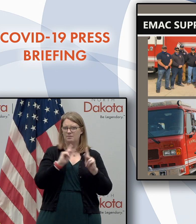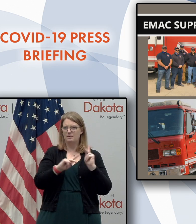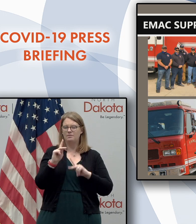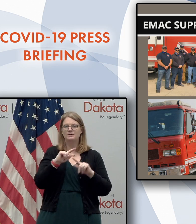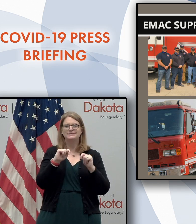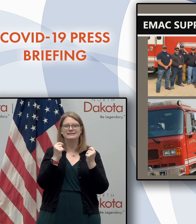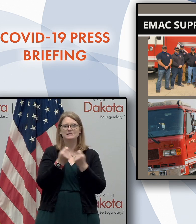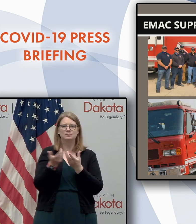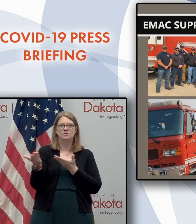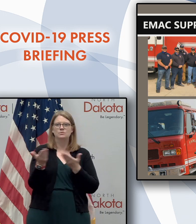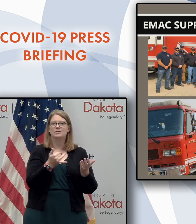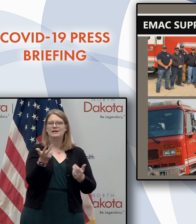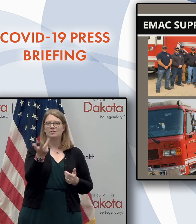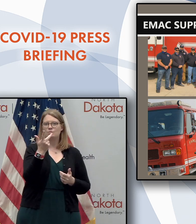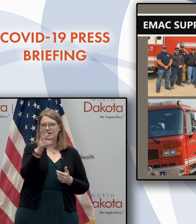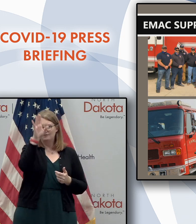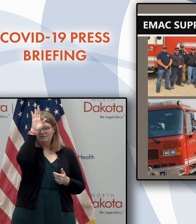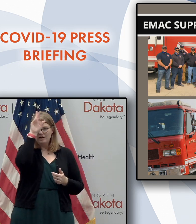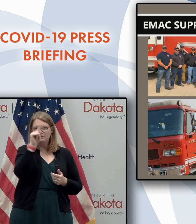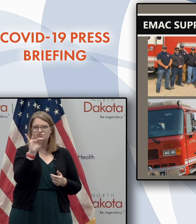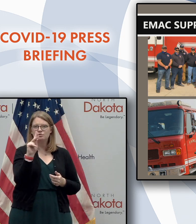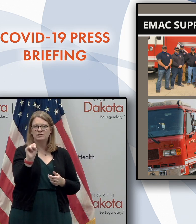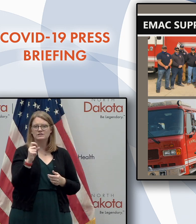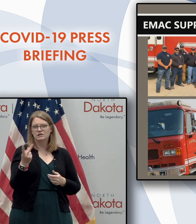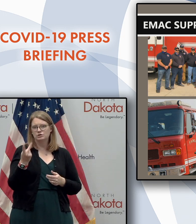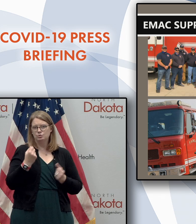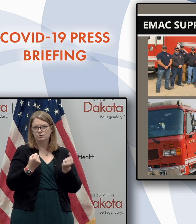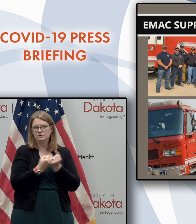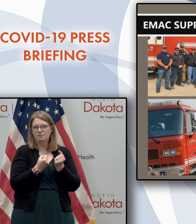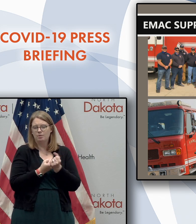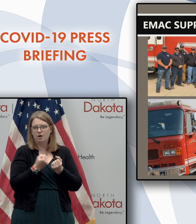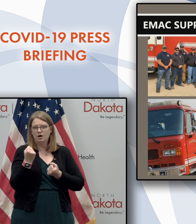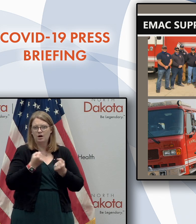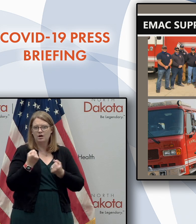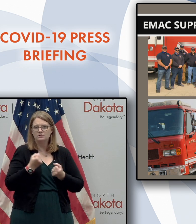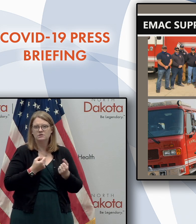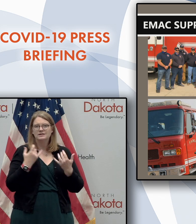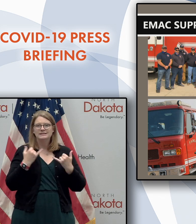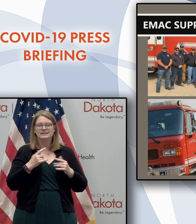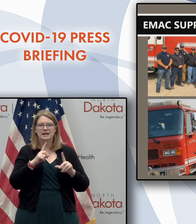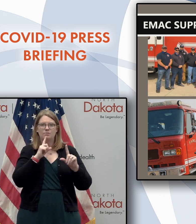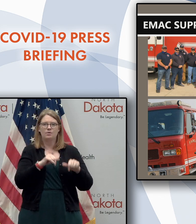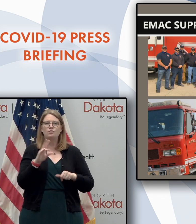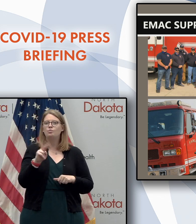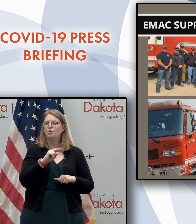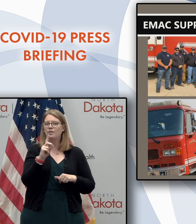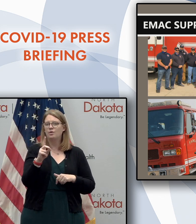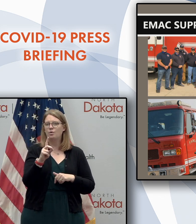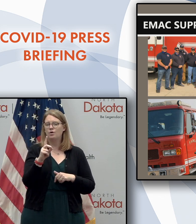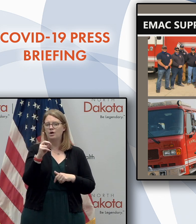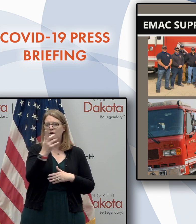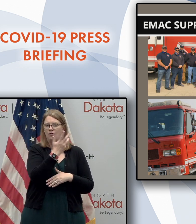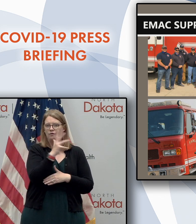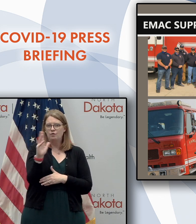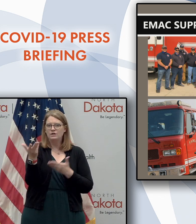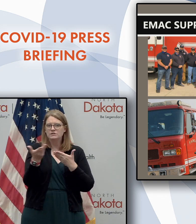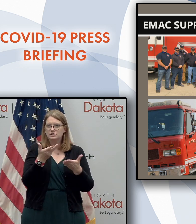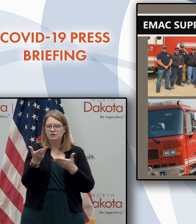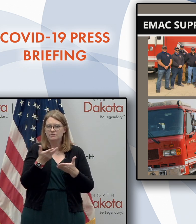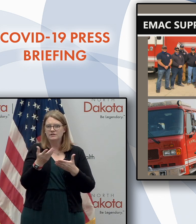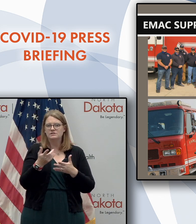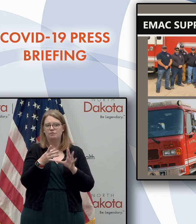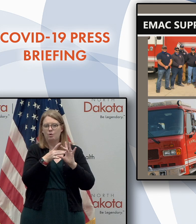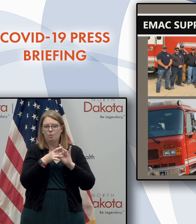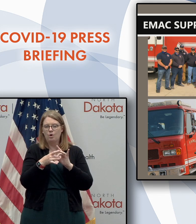The team is gonna bring three fire trucks and two support vehicles. Uh, they reported today to the North Dakota Forest Service Firehouse in Bismarck for coordinating